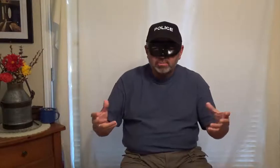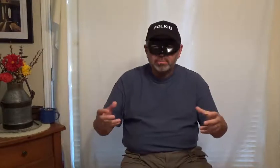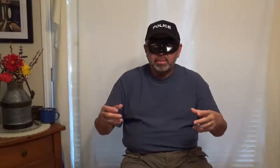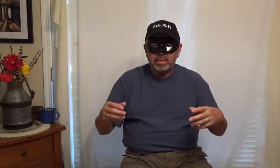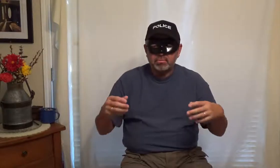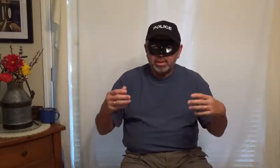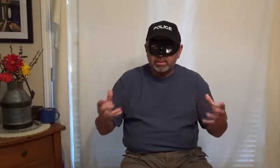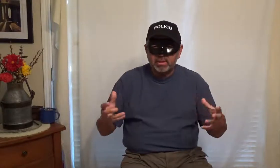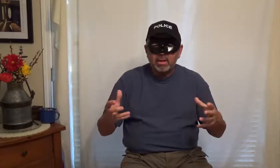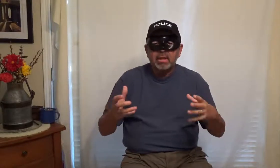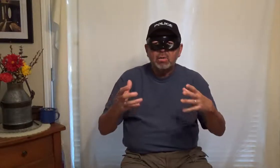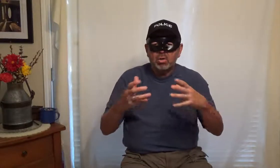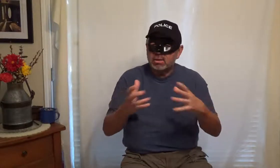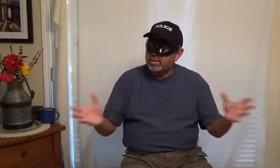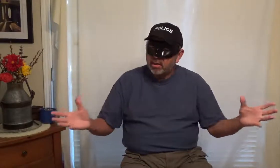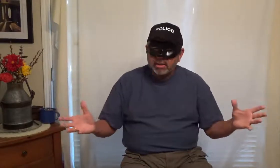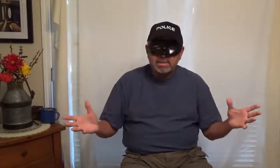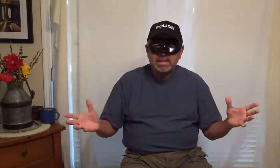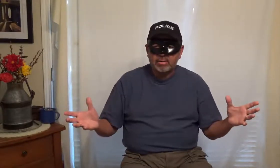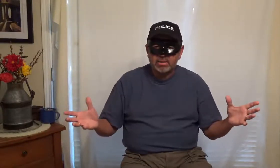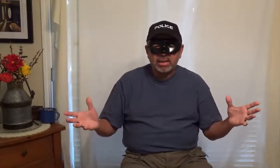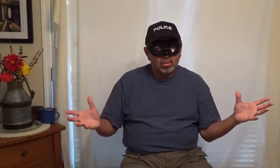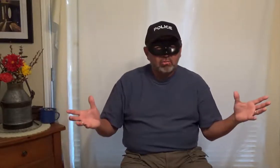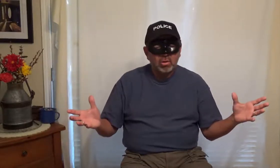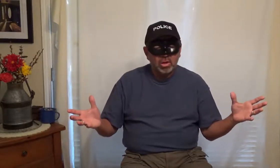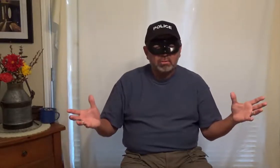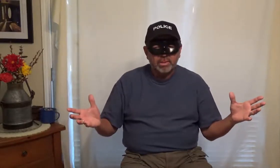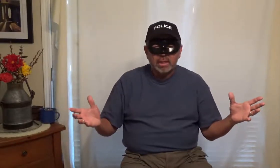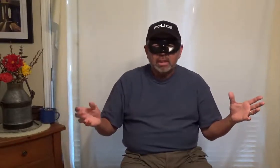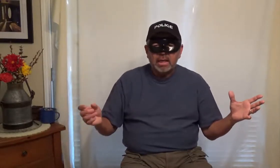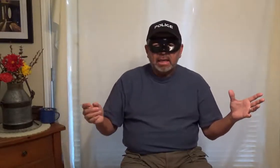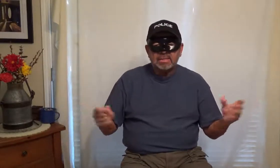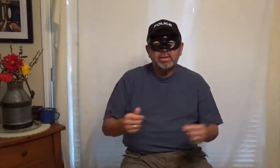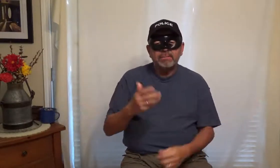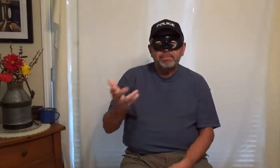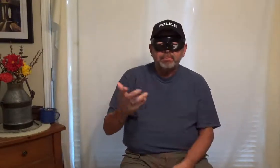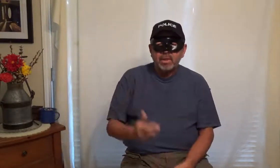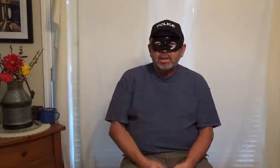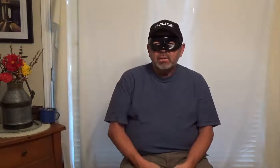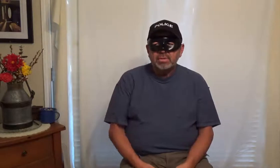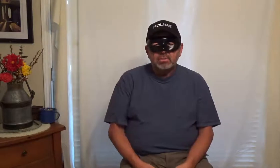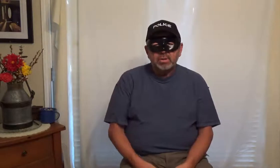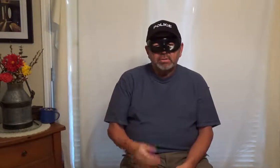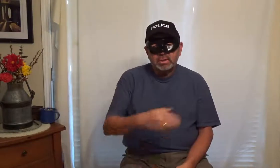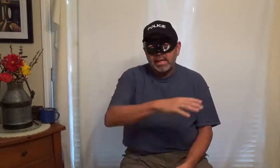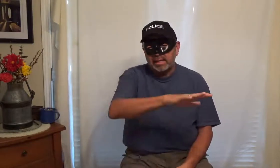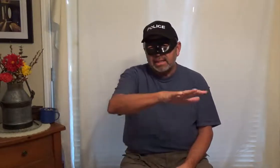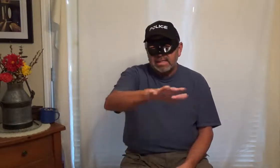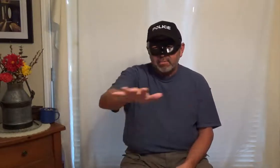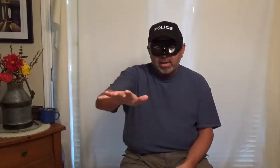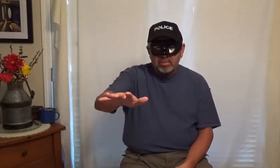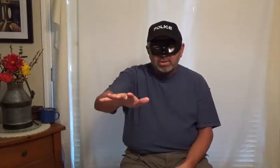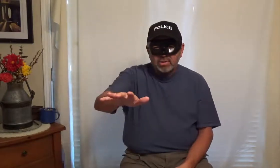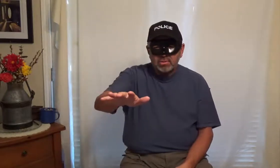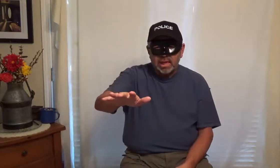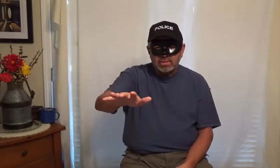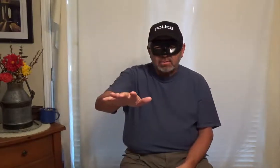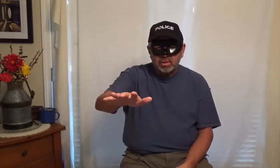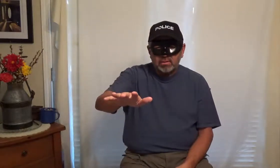and drink beer we'll clear the areas that's how we do it it worked very well I said we we the headlights came around we saw two guys with